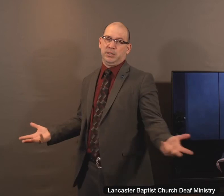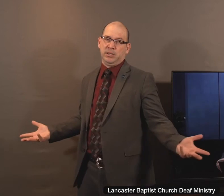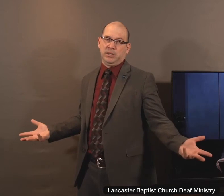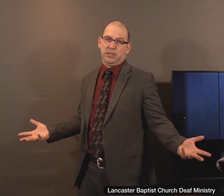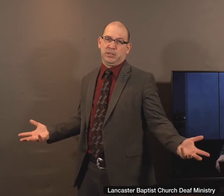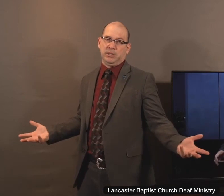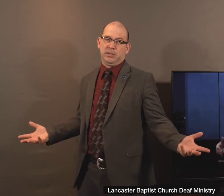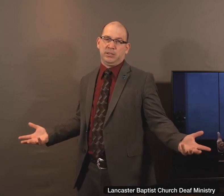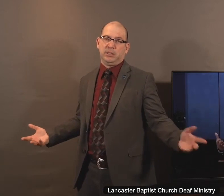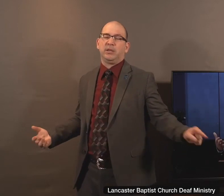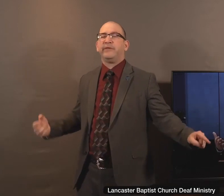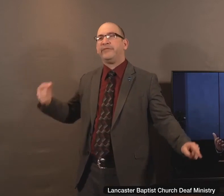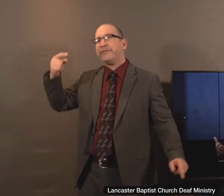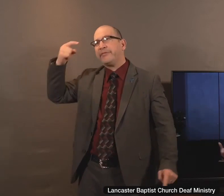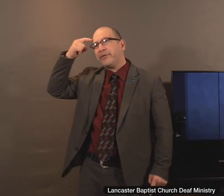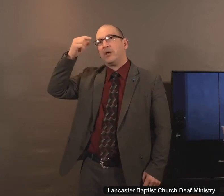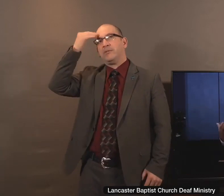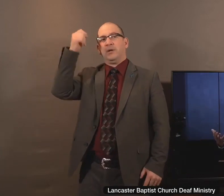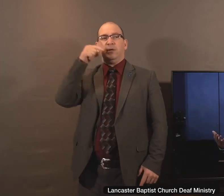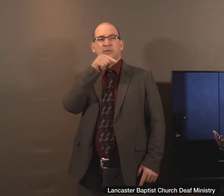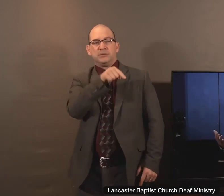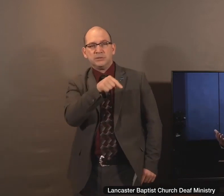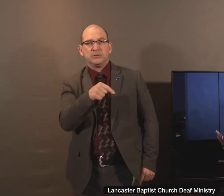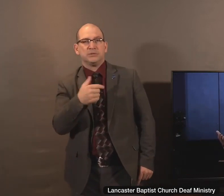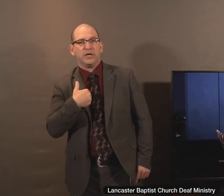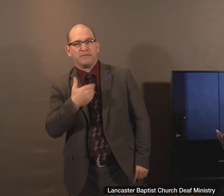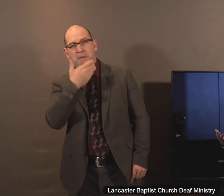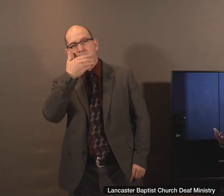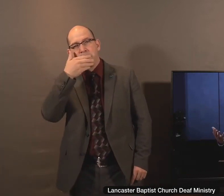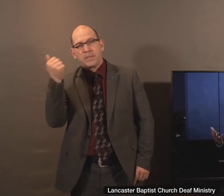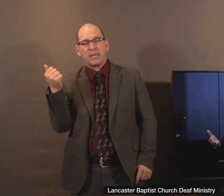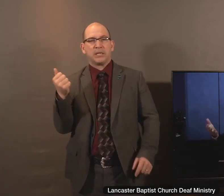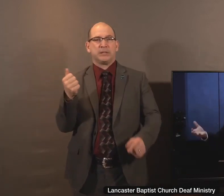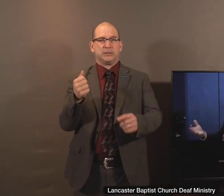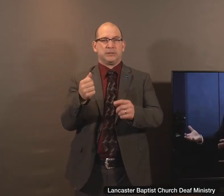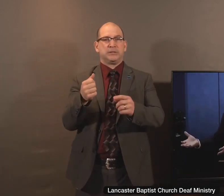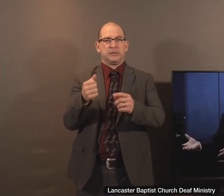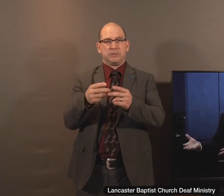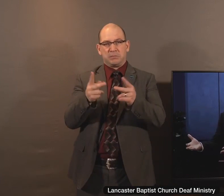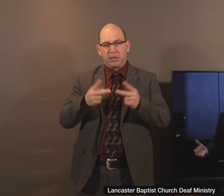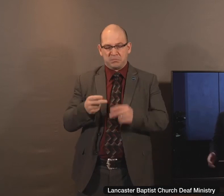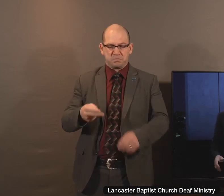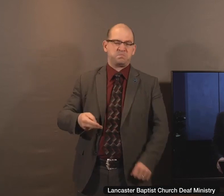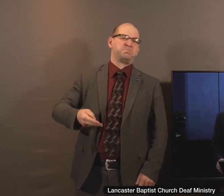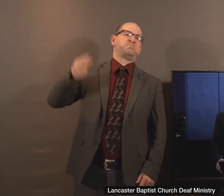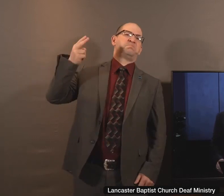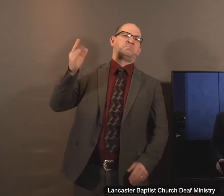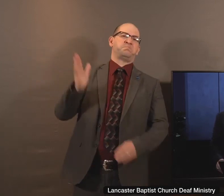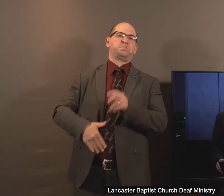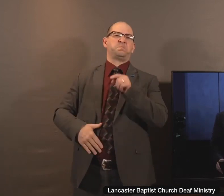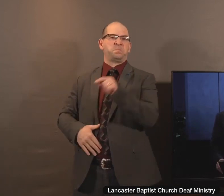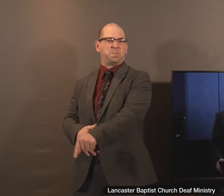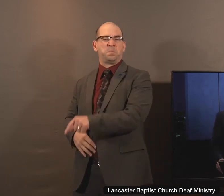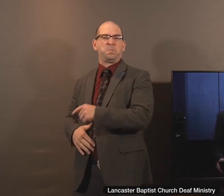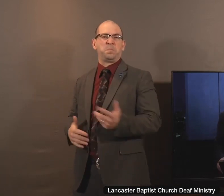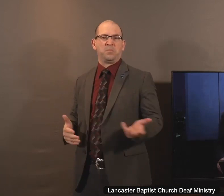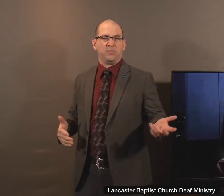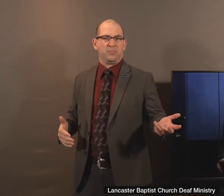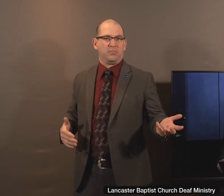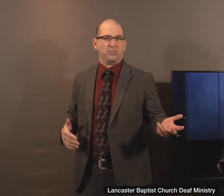assumed somehow that he had a better place. He says of her, she is a sinner in verse 39. And what we should always